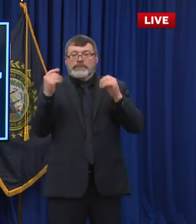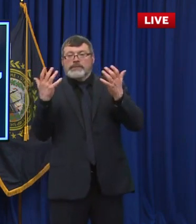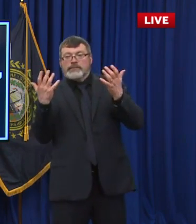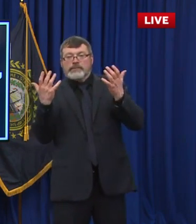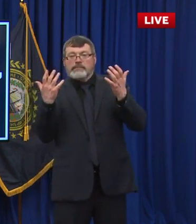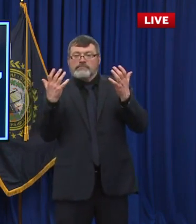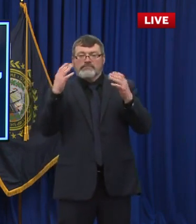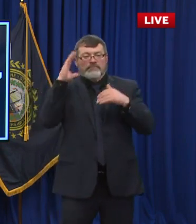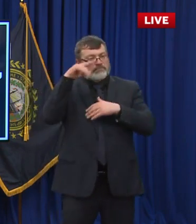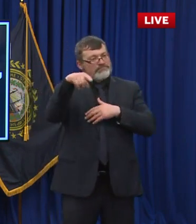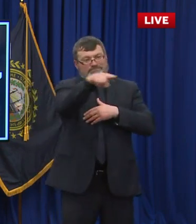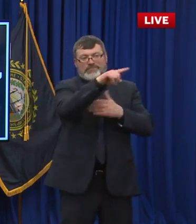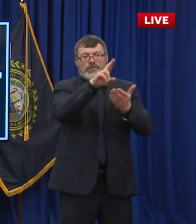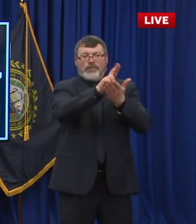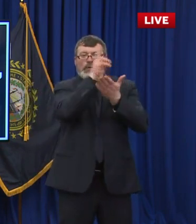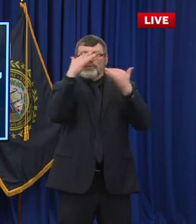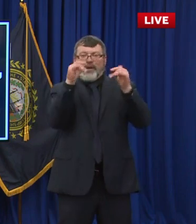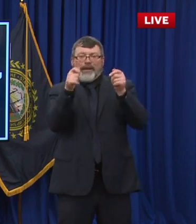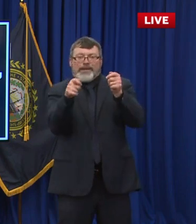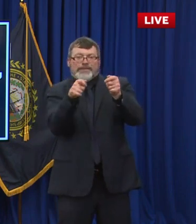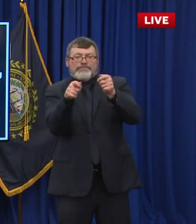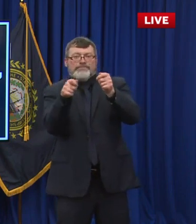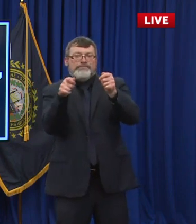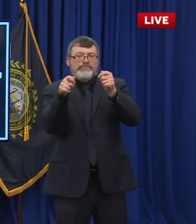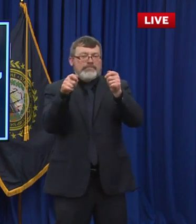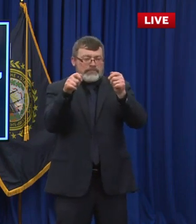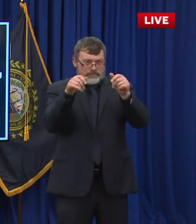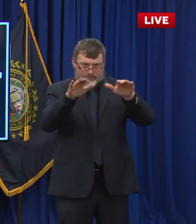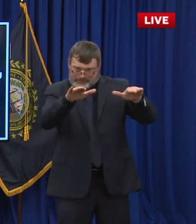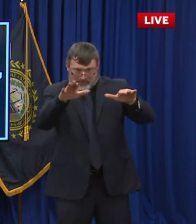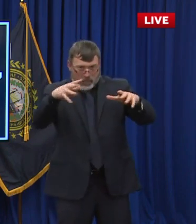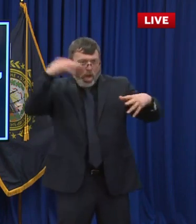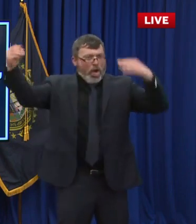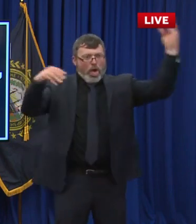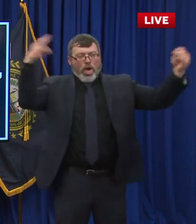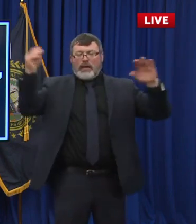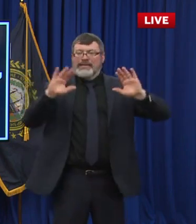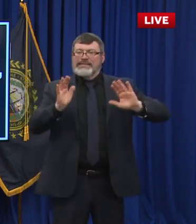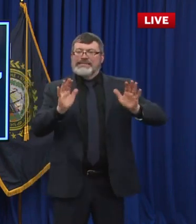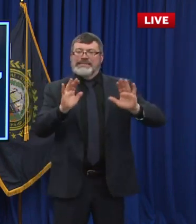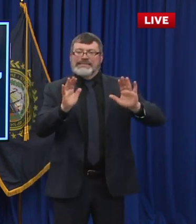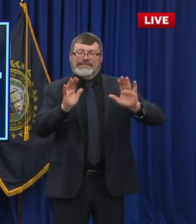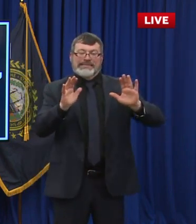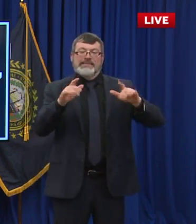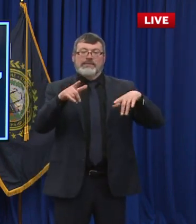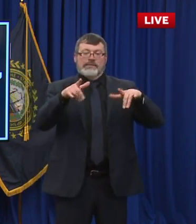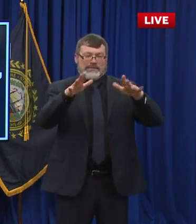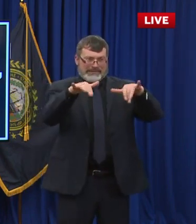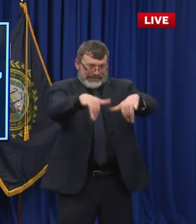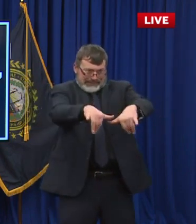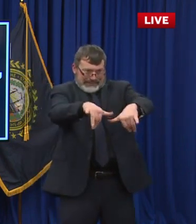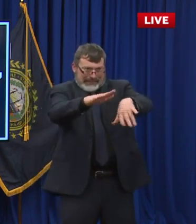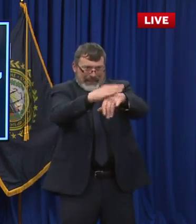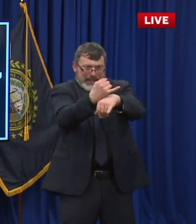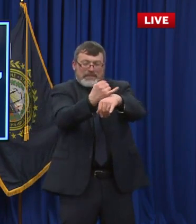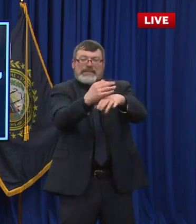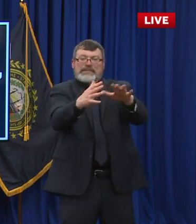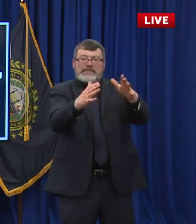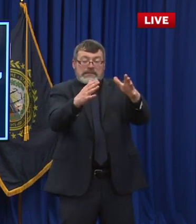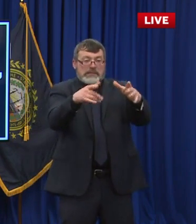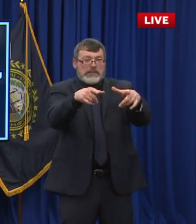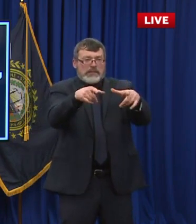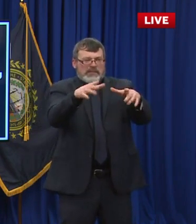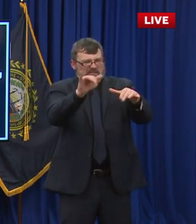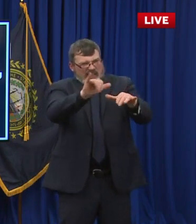about making sure that that doesn't happen and trying to tell folks, look, just quarantine where you live. If you want to go home to your home within New